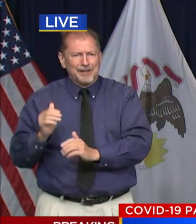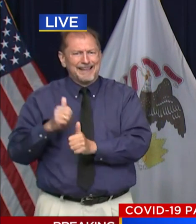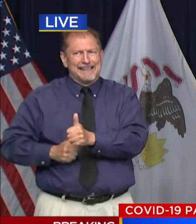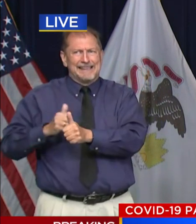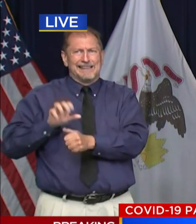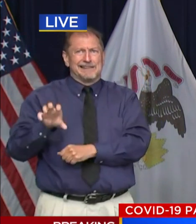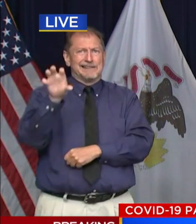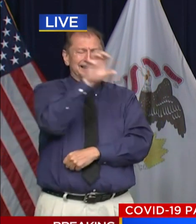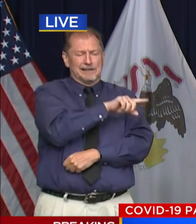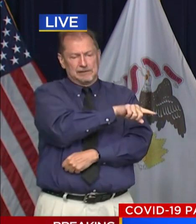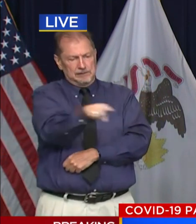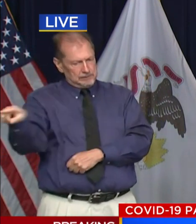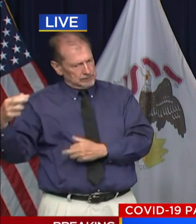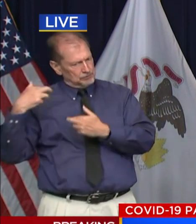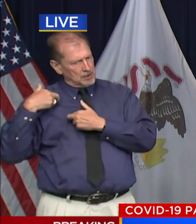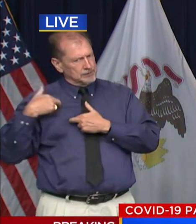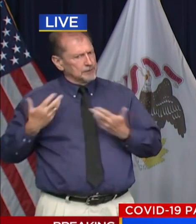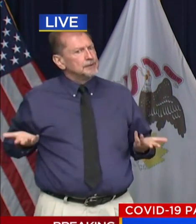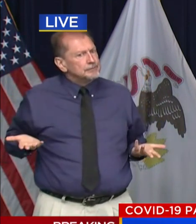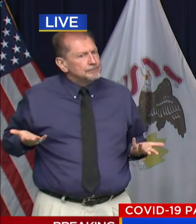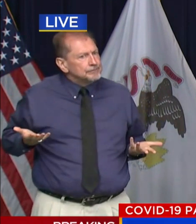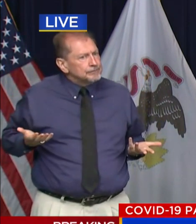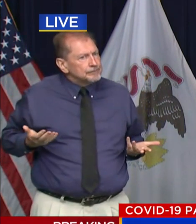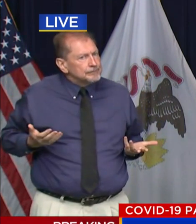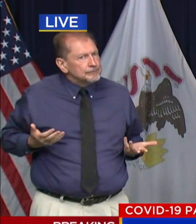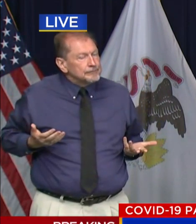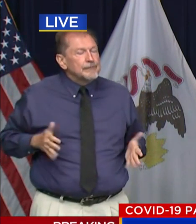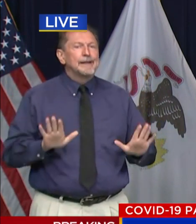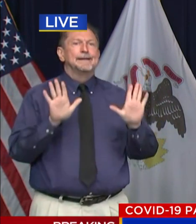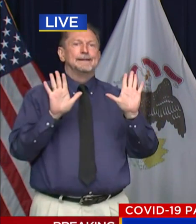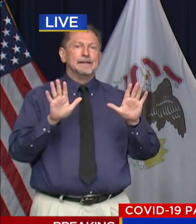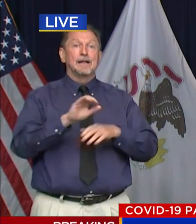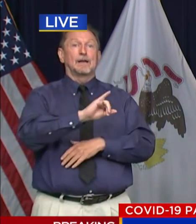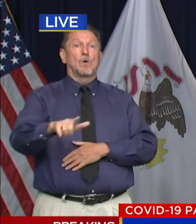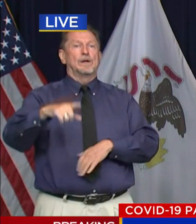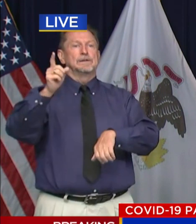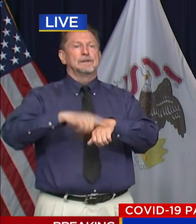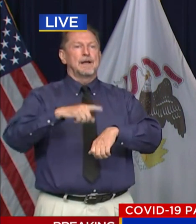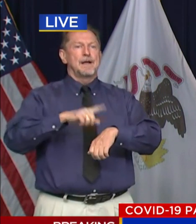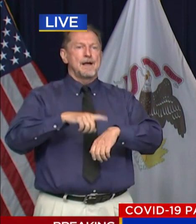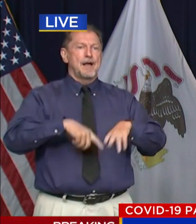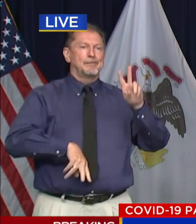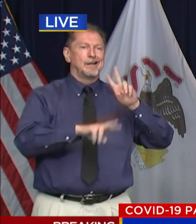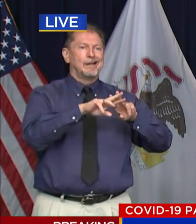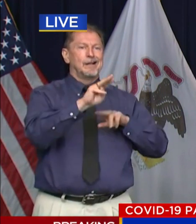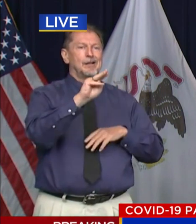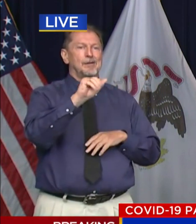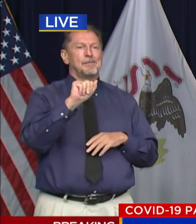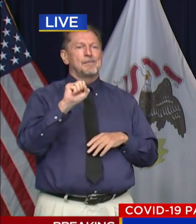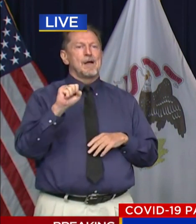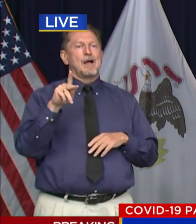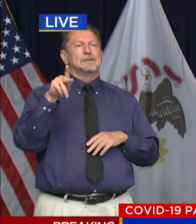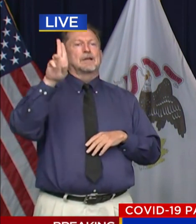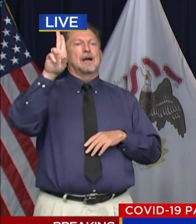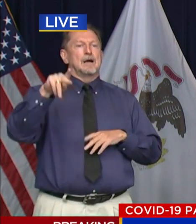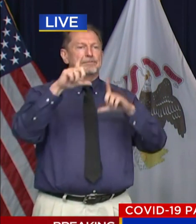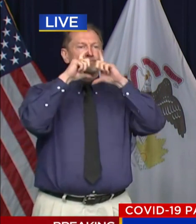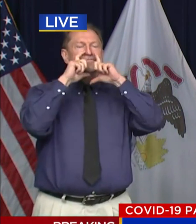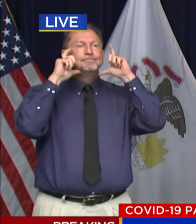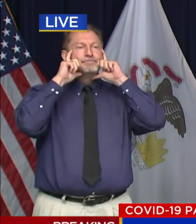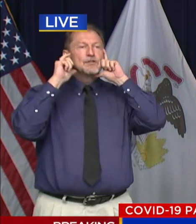rate. It's time to mask up Illinois. If we all do our parts, masks,